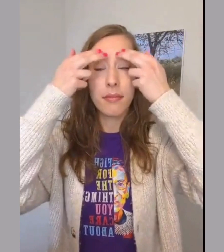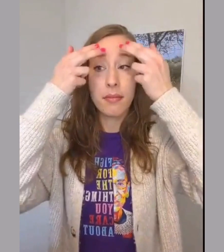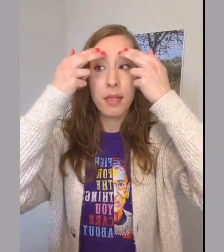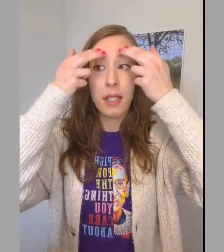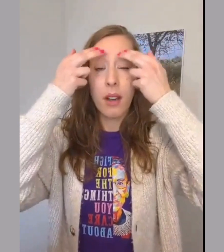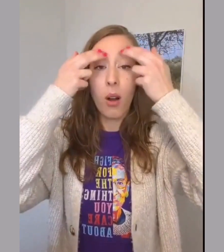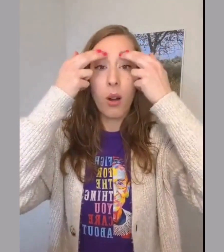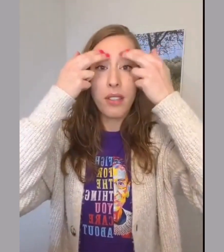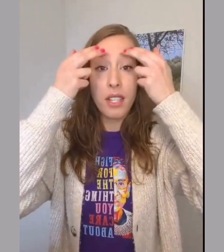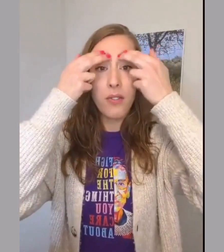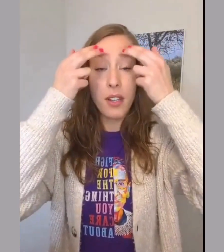All this fear.